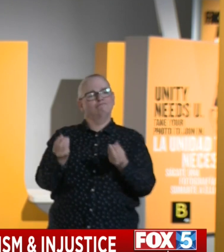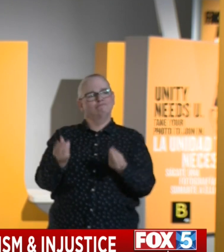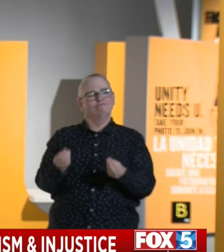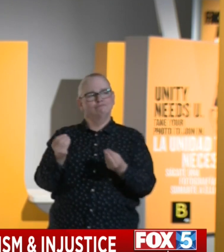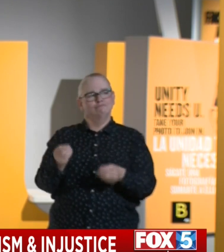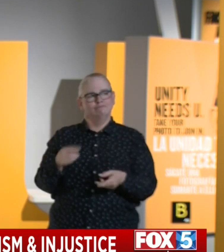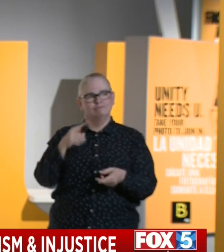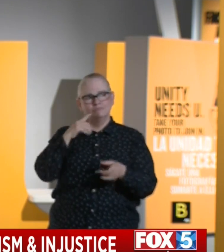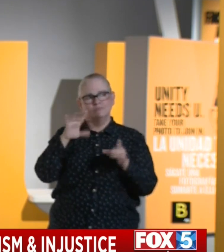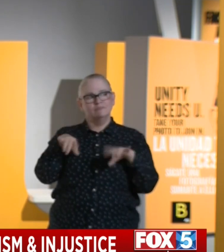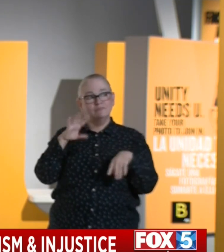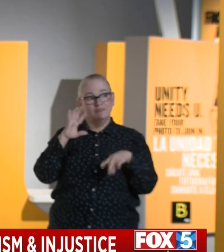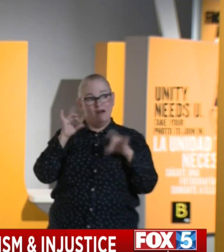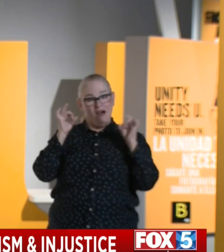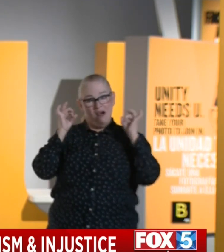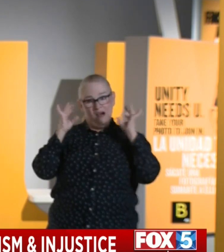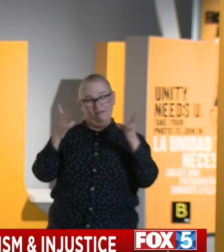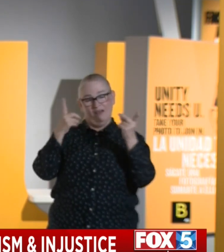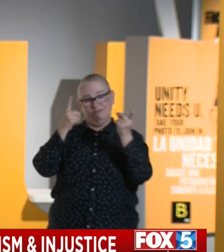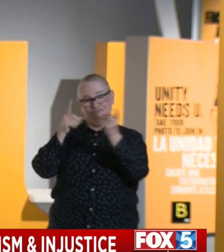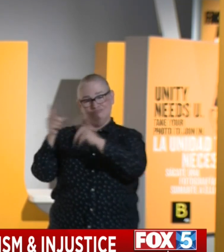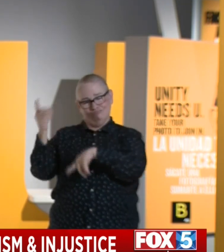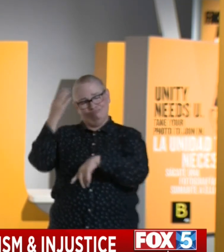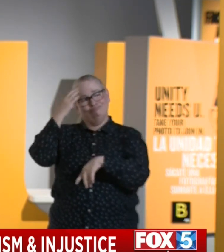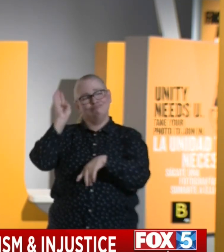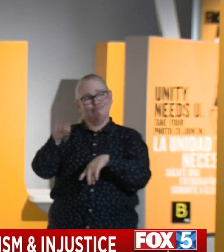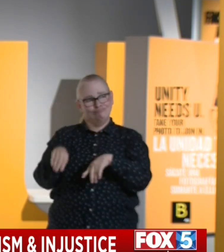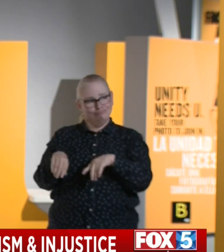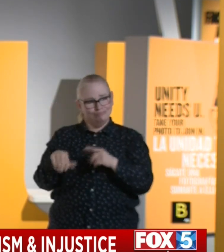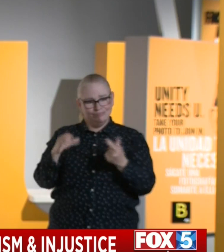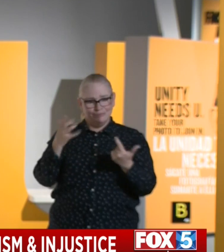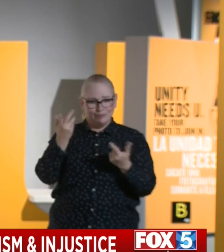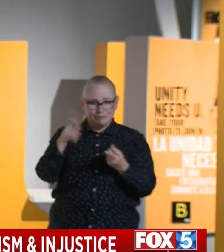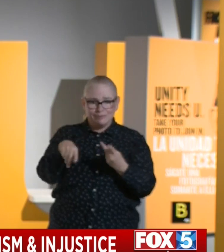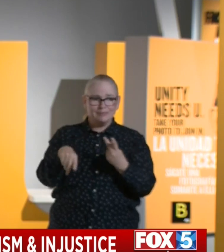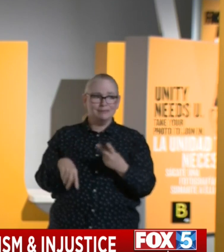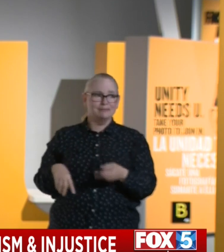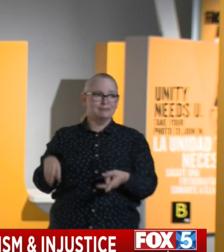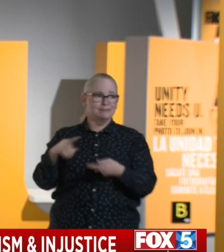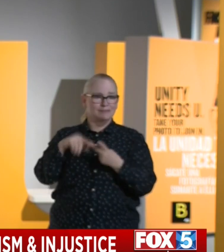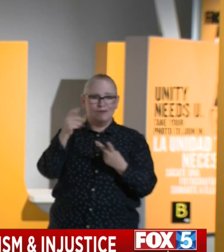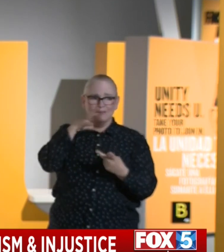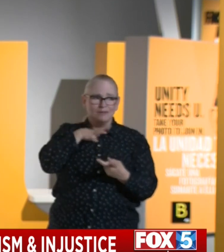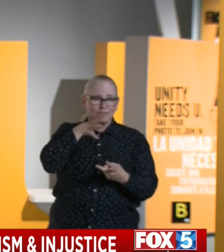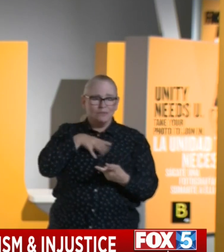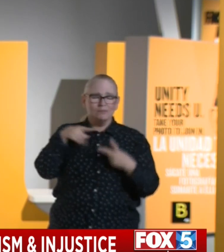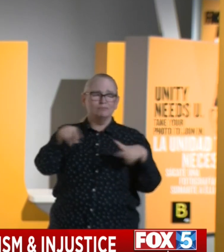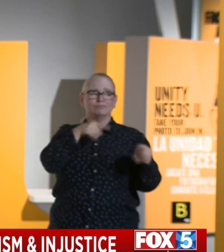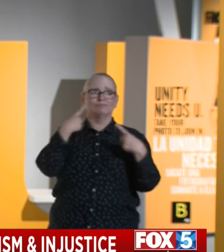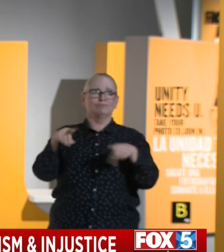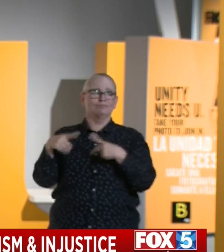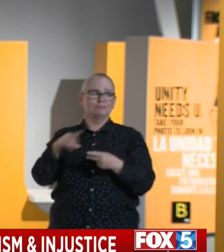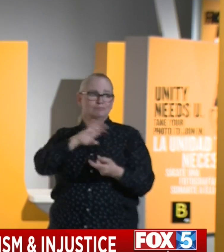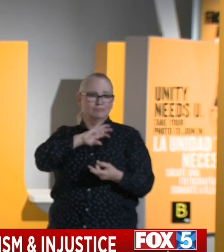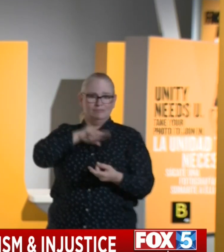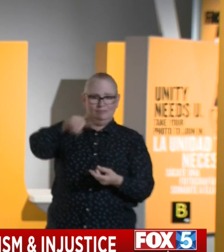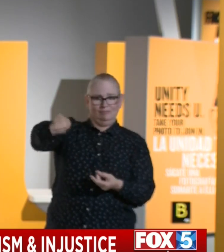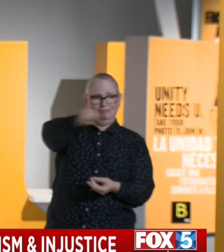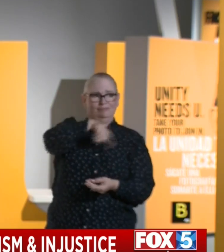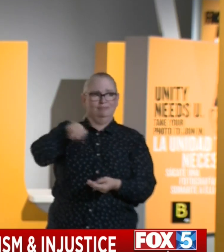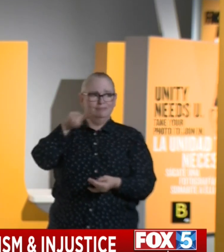as anybody that includes California Highway Patrol, includes all the men and women of law enforcement across the spectrum, deputy sheriffs,